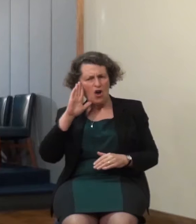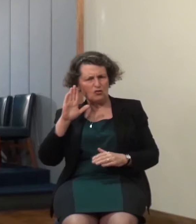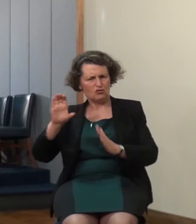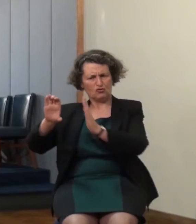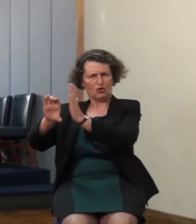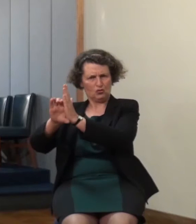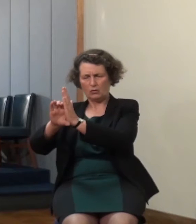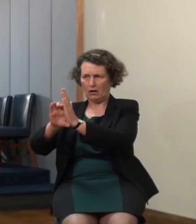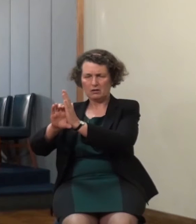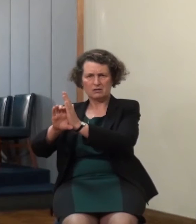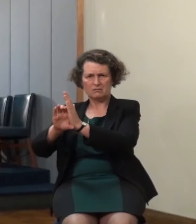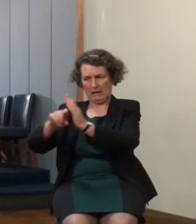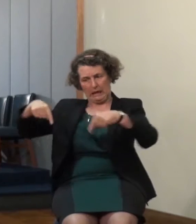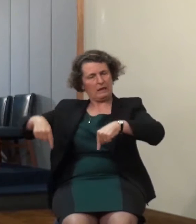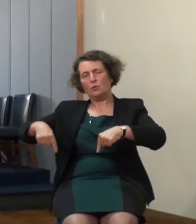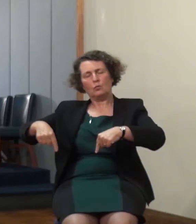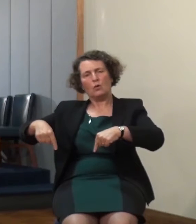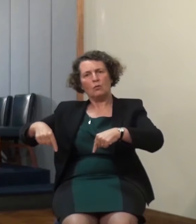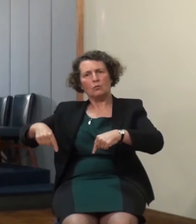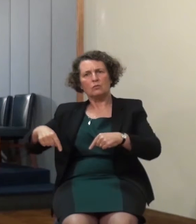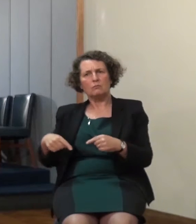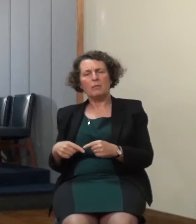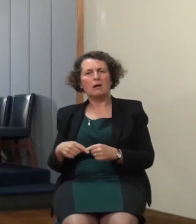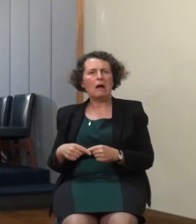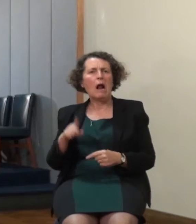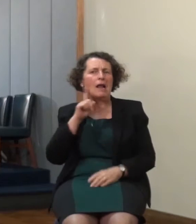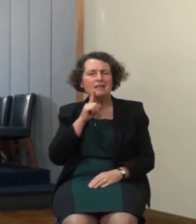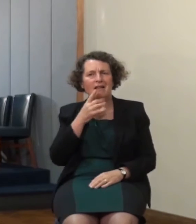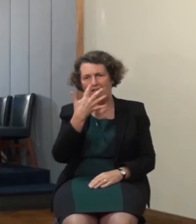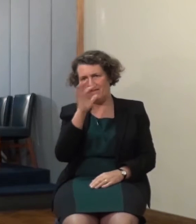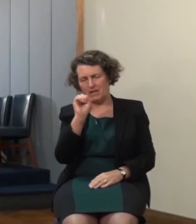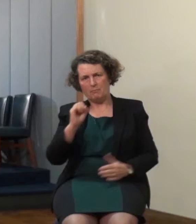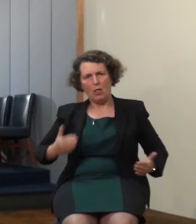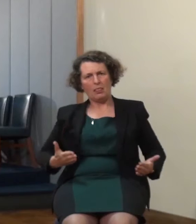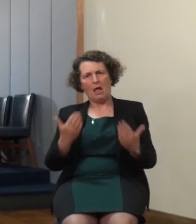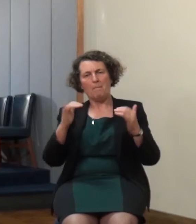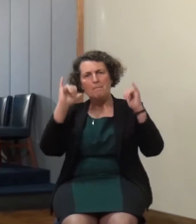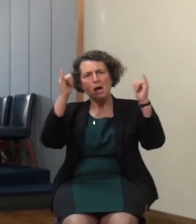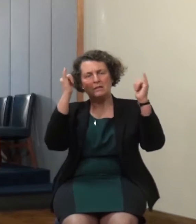party at the Hilton Hotel what parties are for children friends